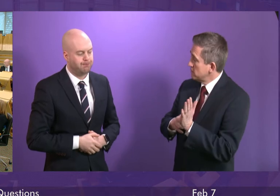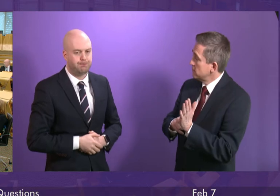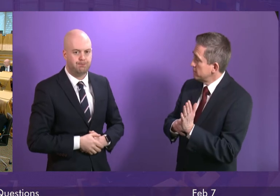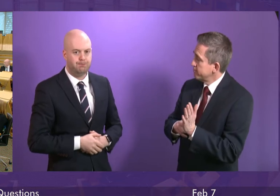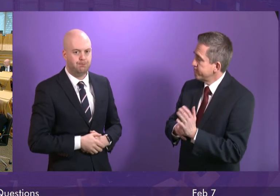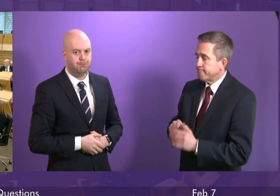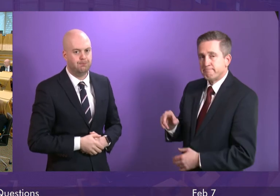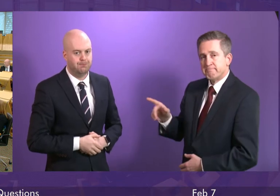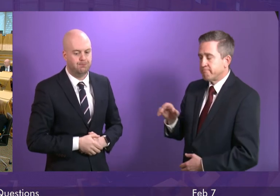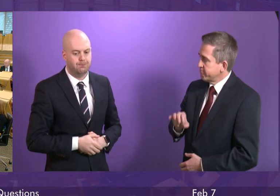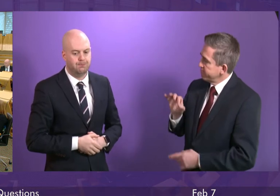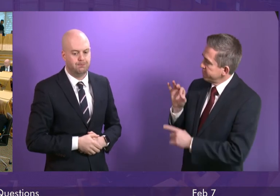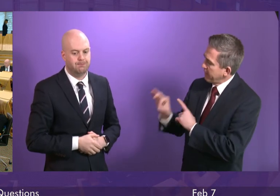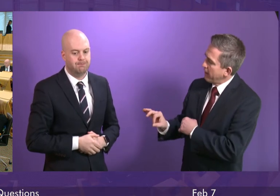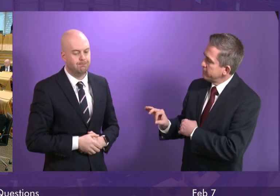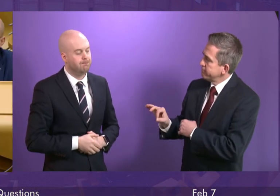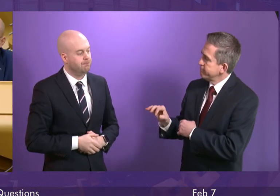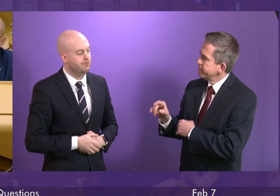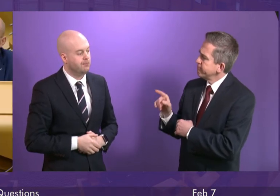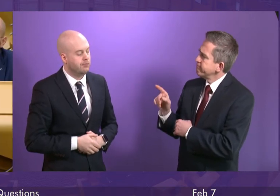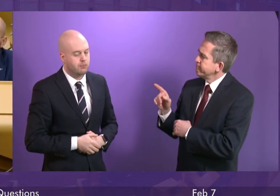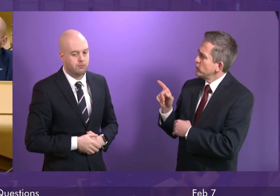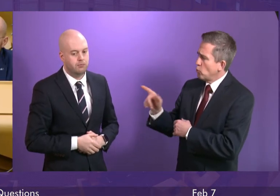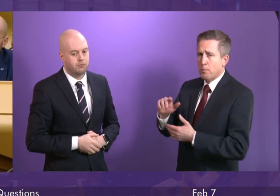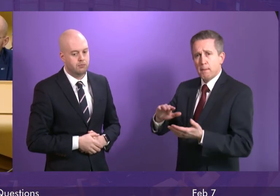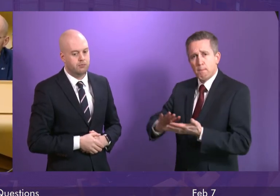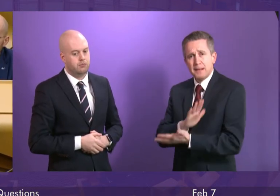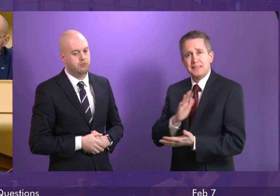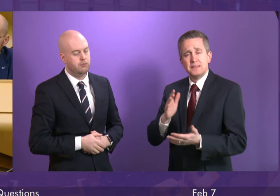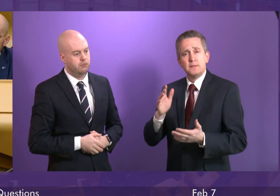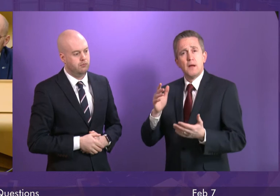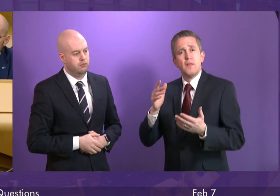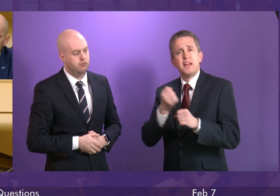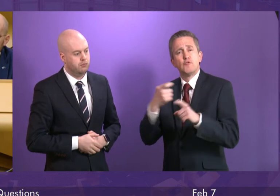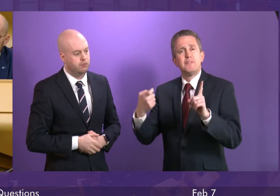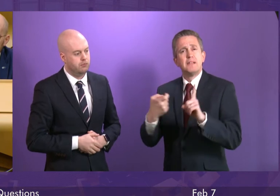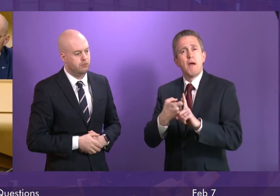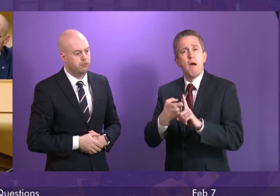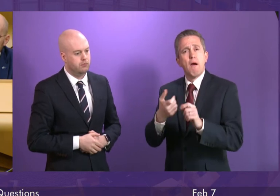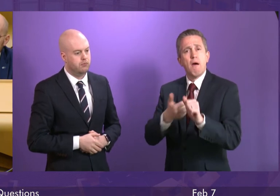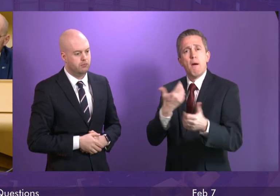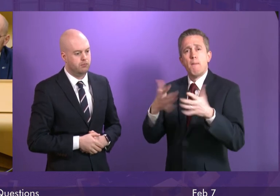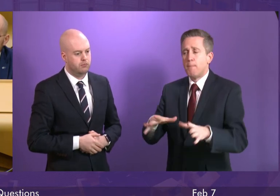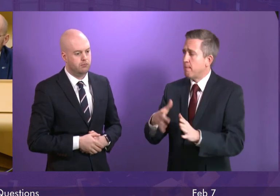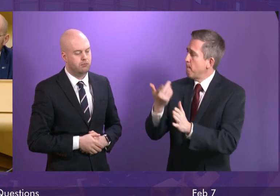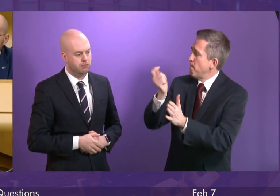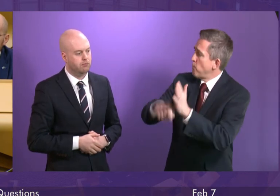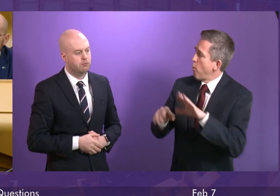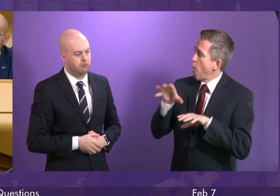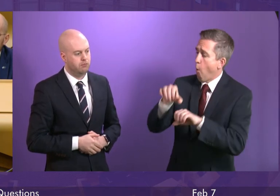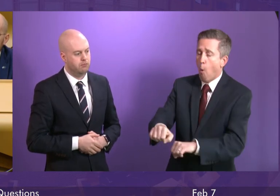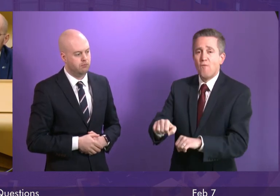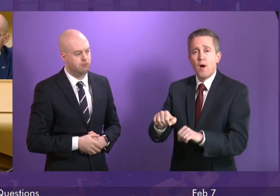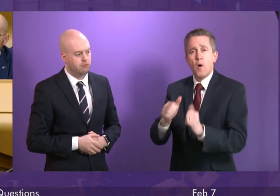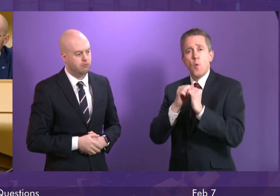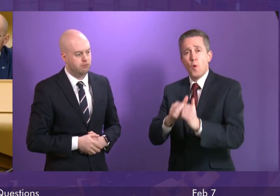The Deputy First Minister will be delighted with the outstanding news that the Texas Instruments plant in Greenock has been purchased by Dials Incorporated in a deal with